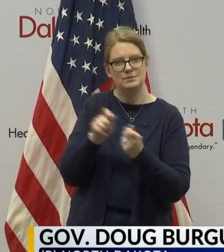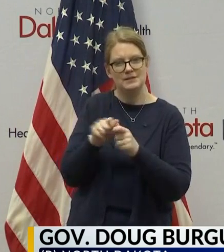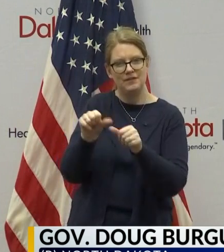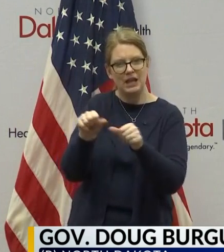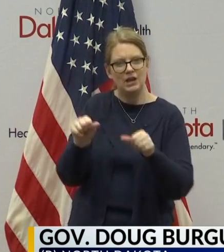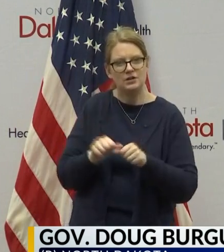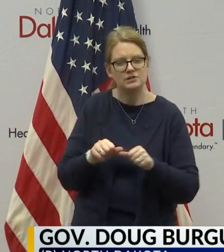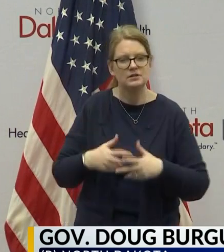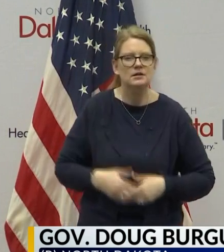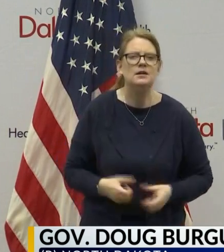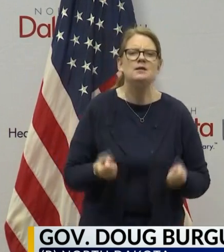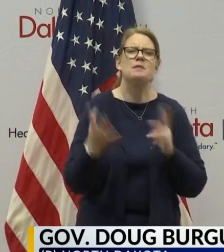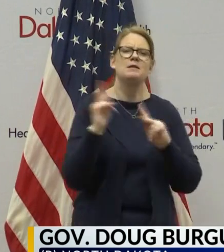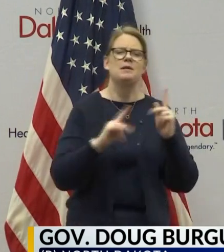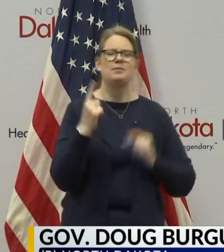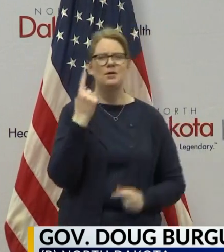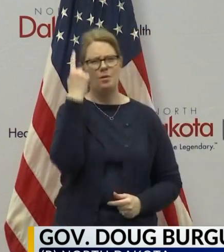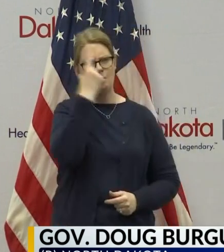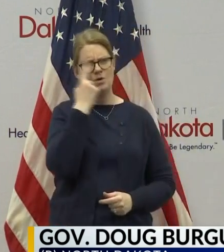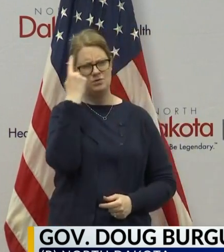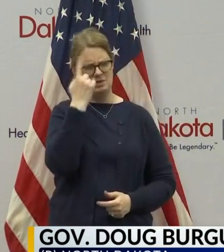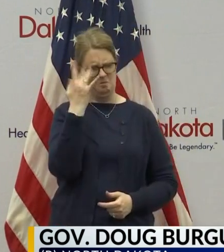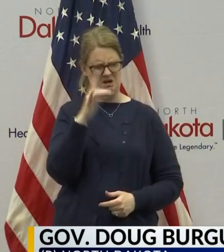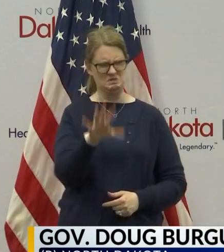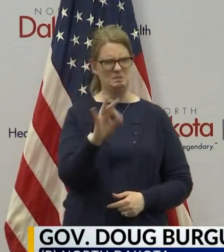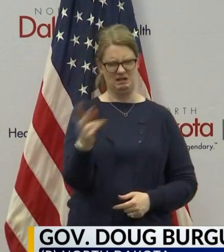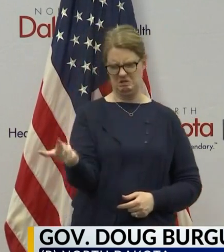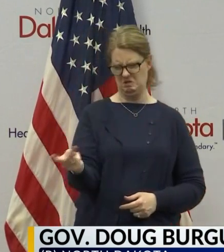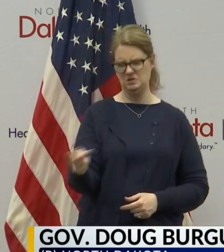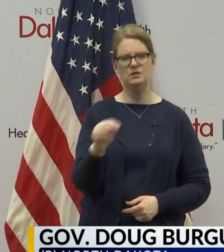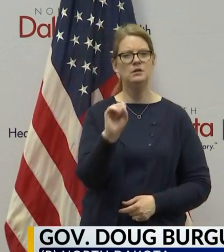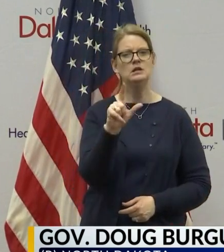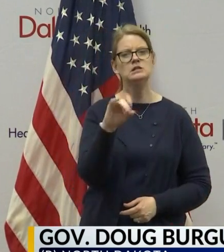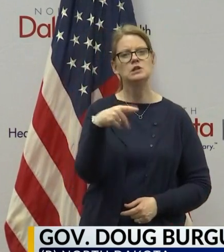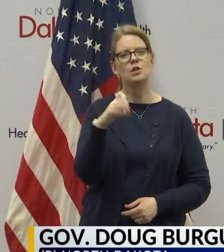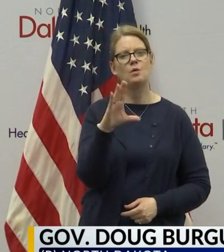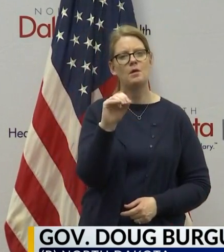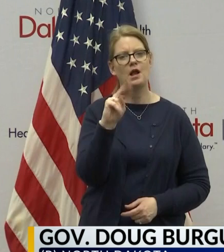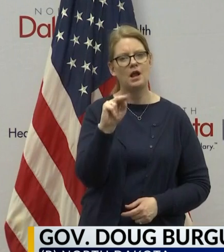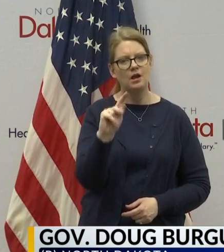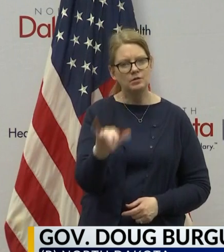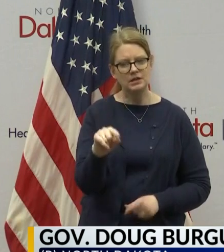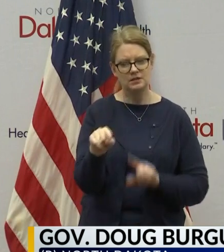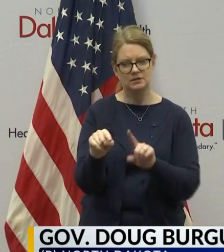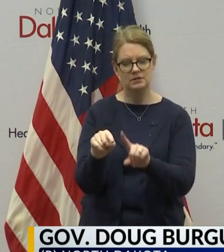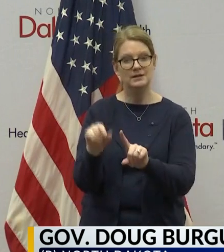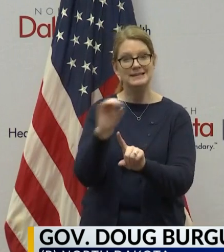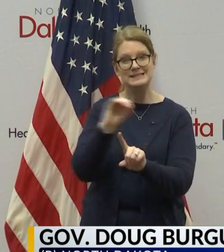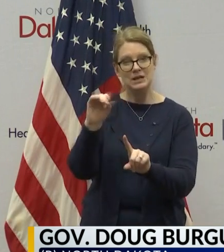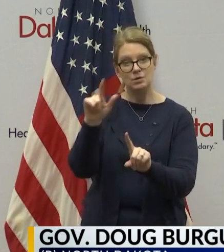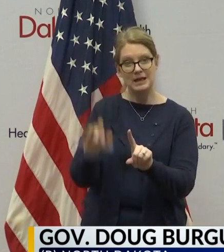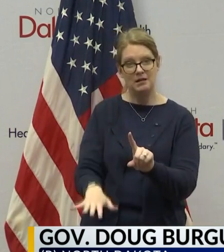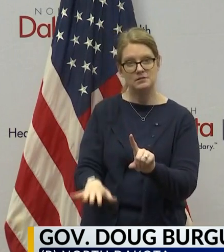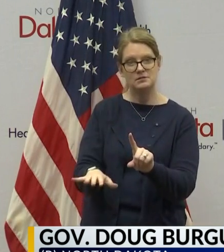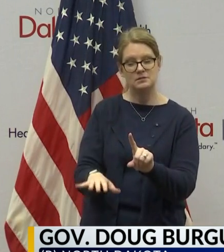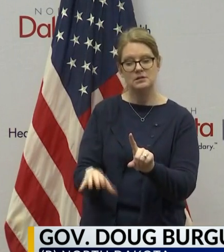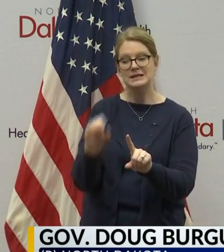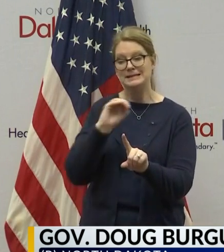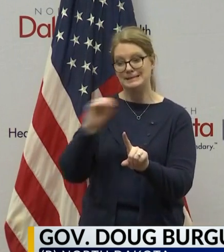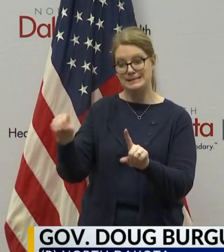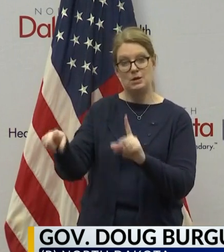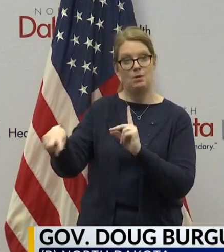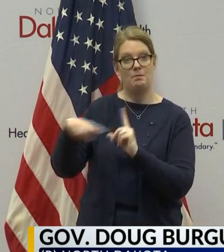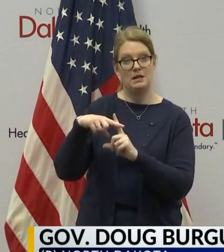And we've been asked, why did you pick these two areas? Well, when we picked Slope County, we had a county that had had zero tests and zero